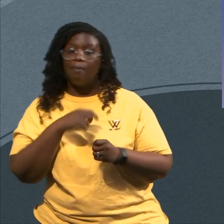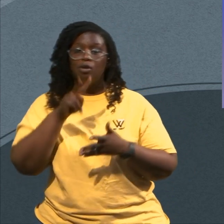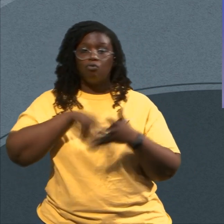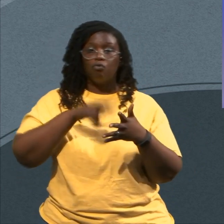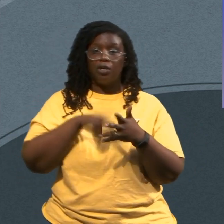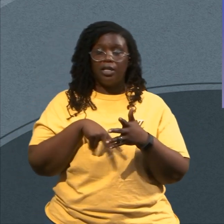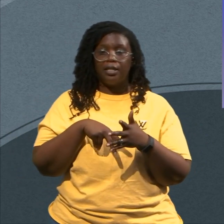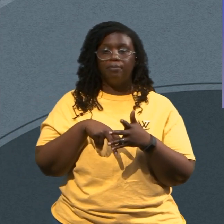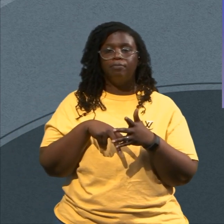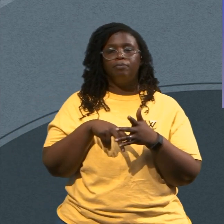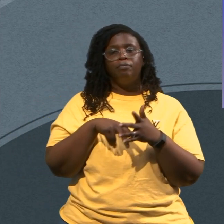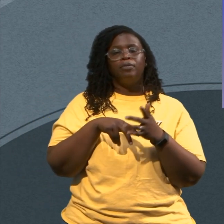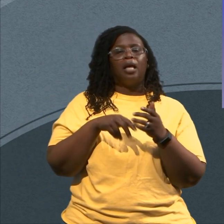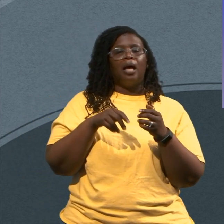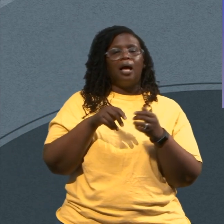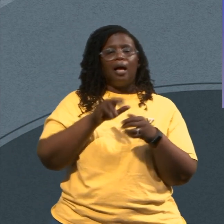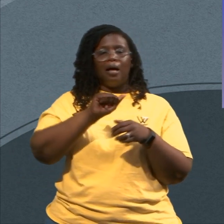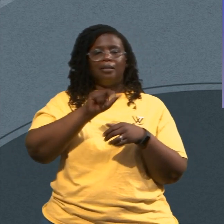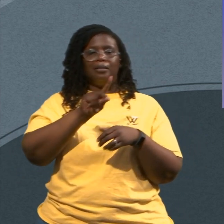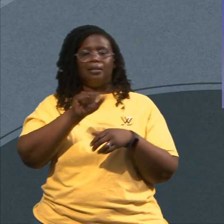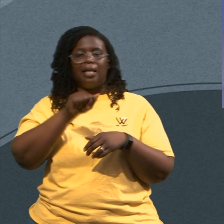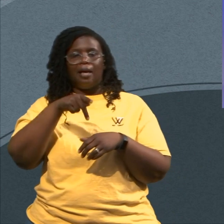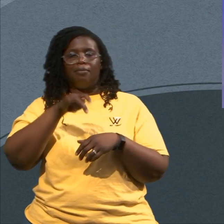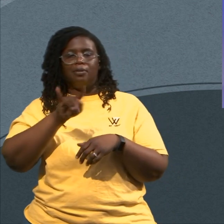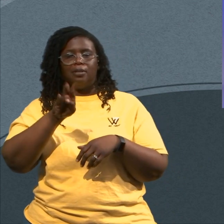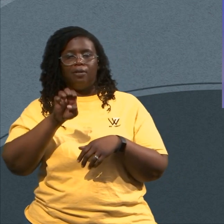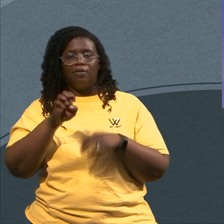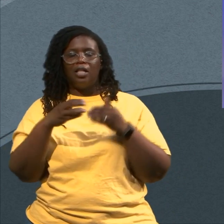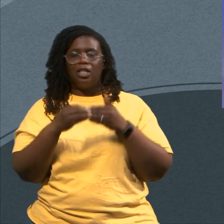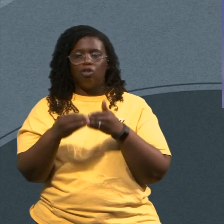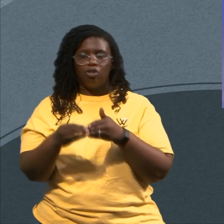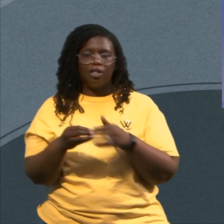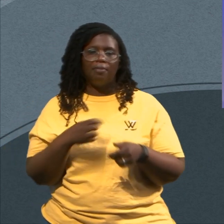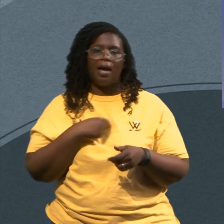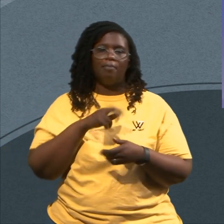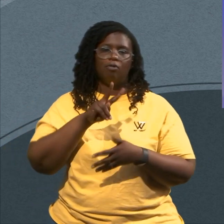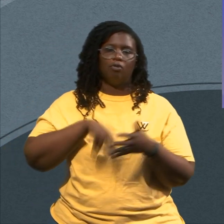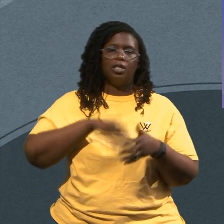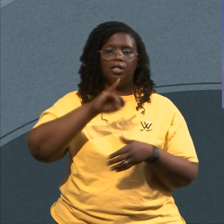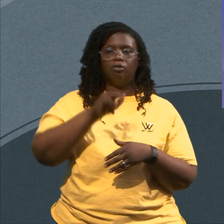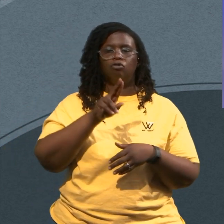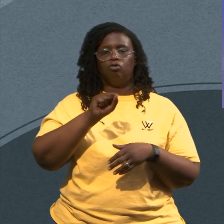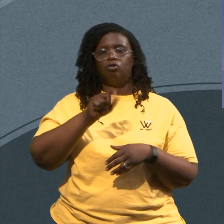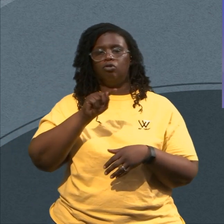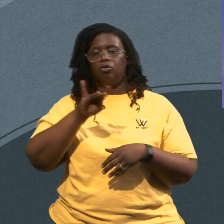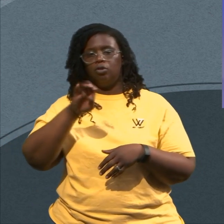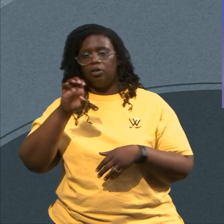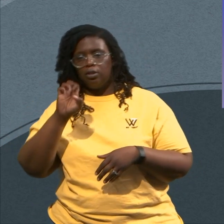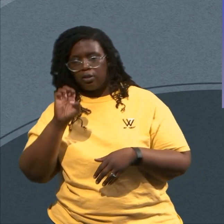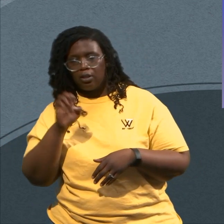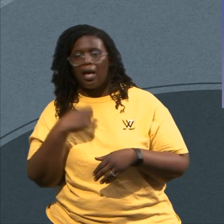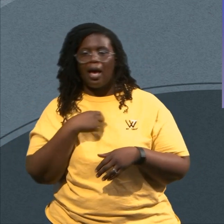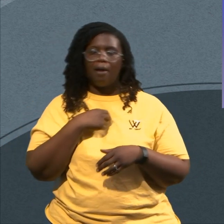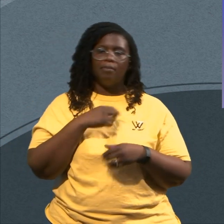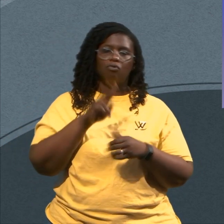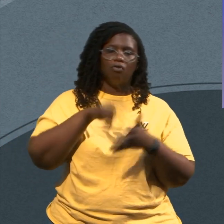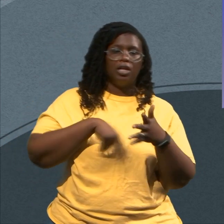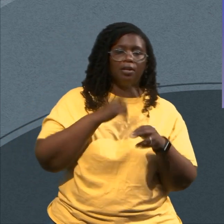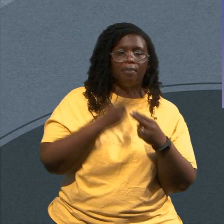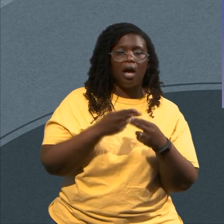I've Been Busy Reading Justice I've Been Busy Reading New Forms Of Communication I've Been